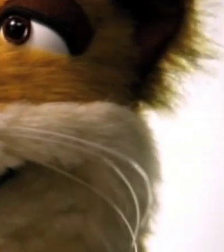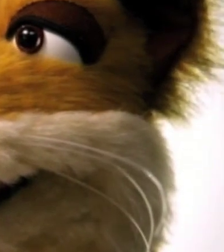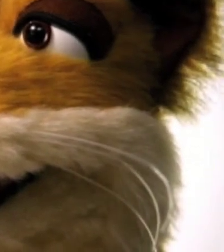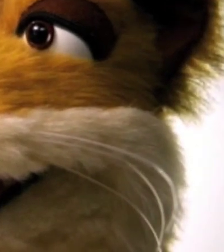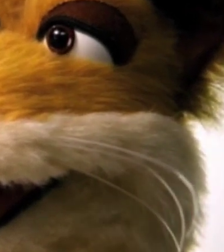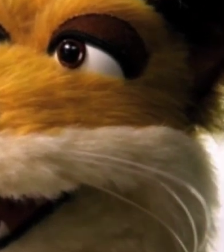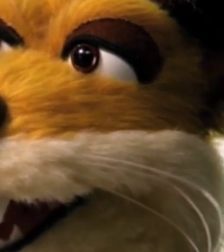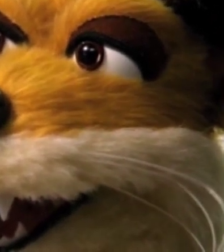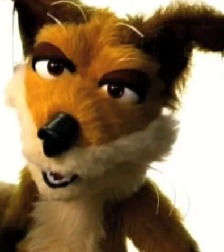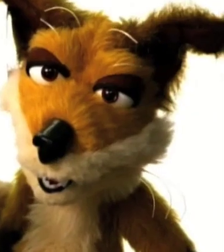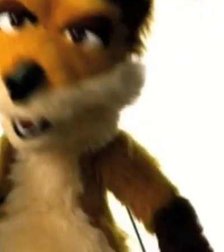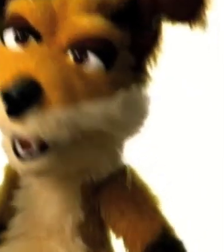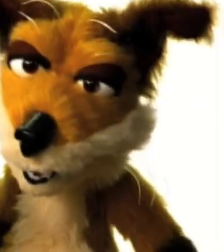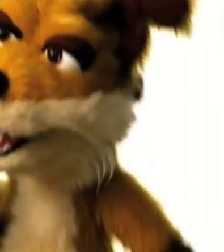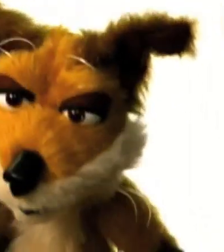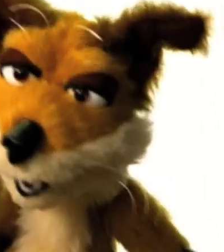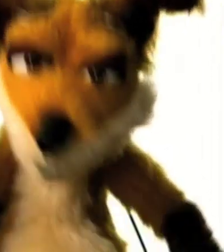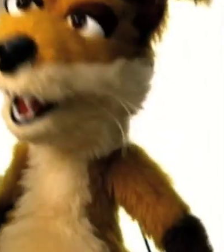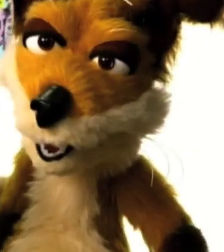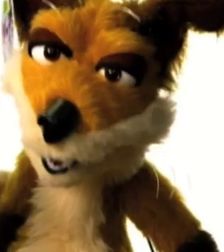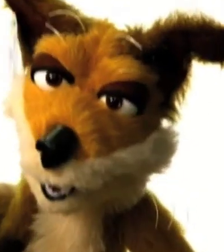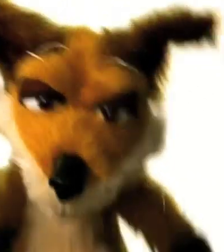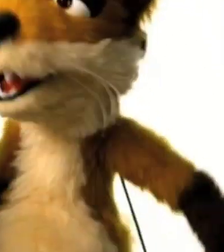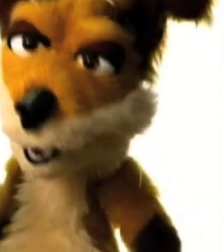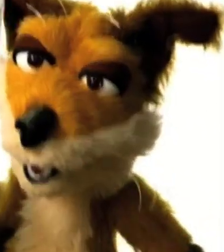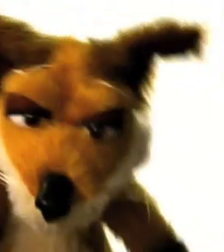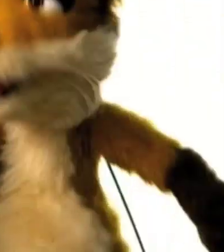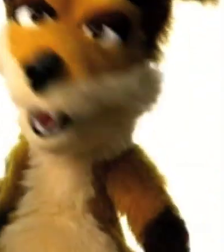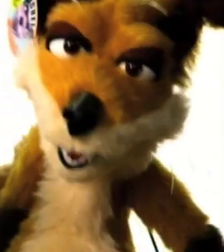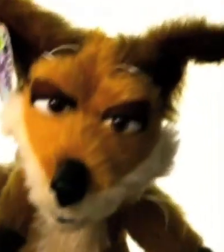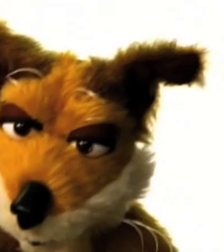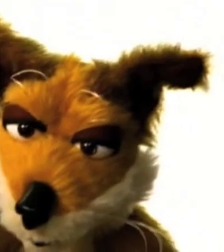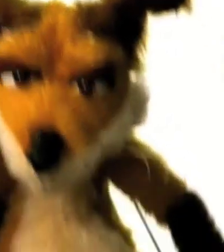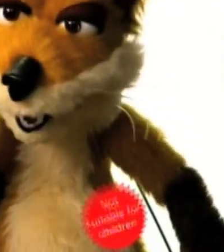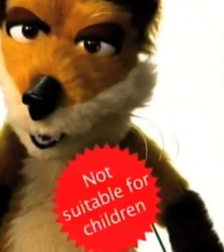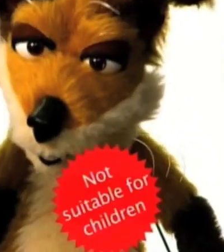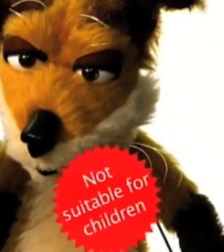New Cuddly Vince! Don't be a ****! Buy me!